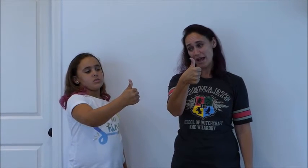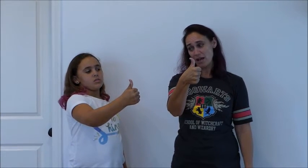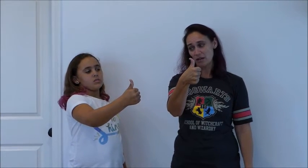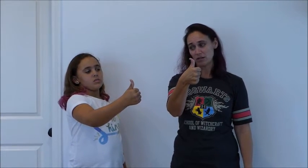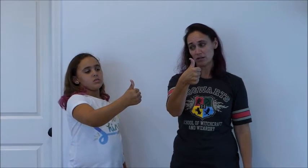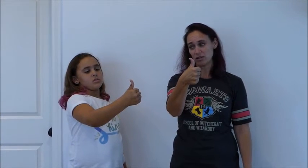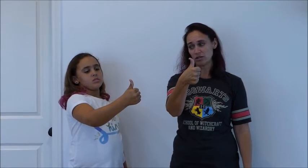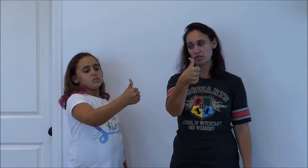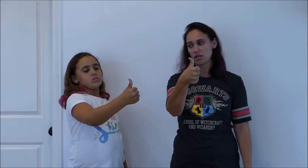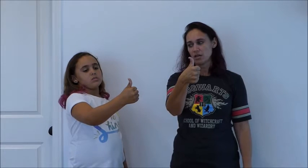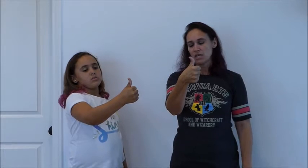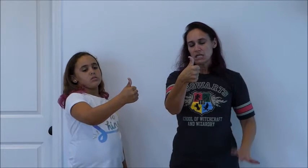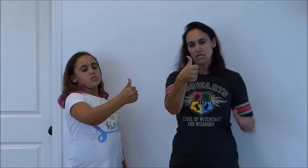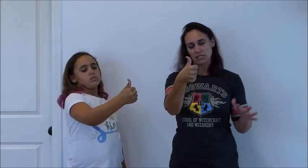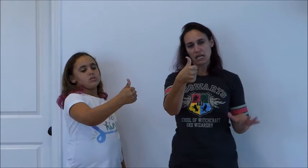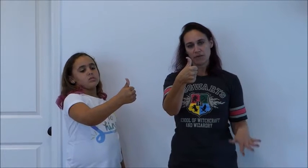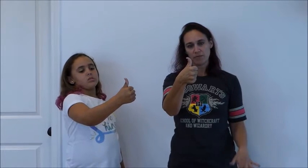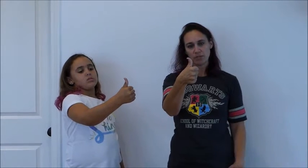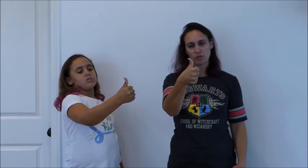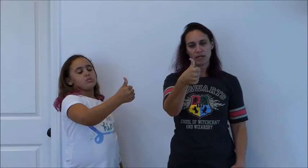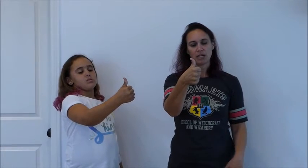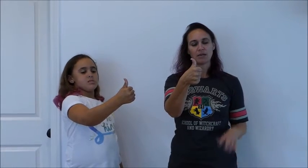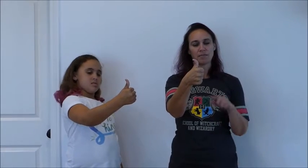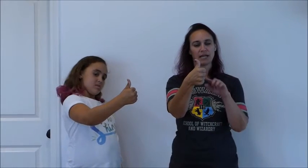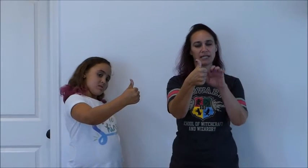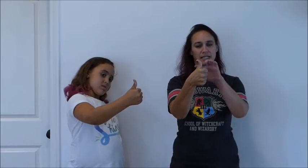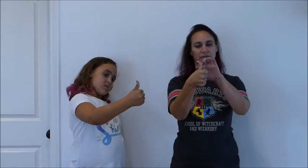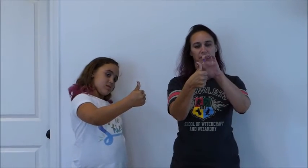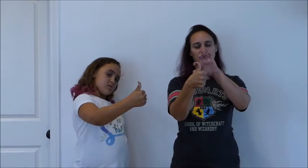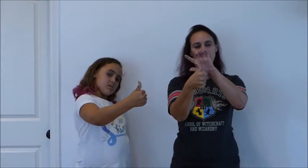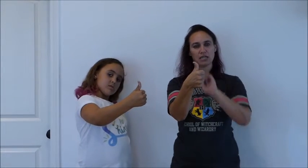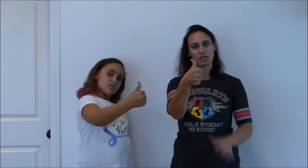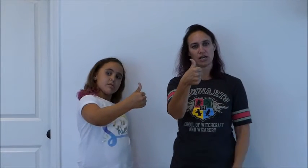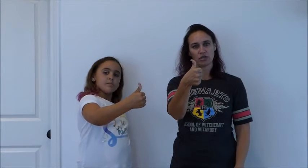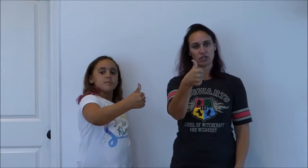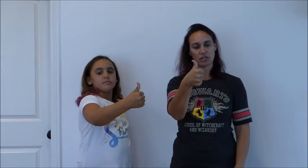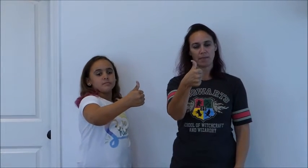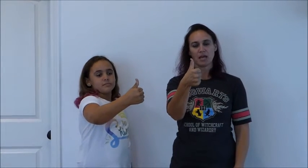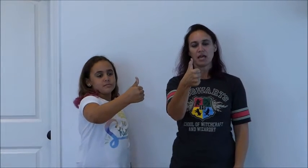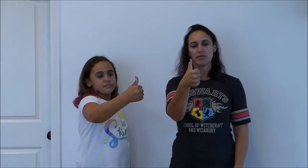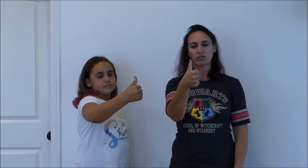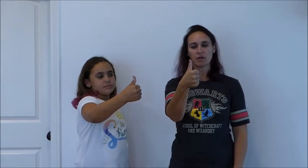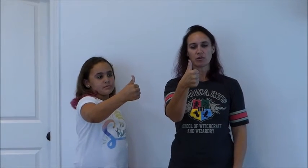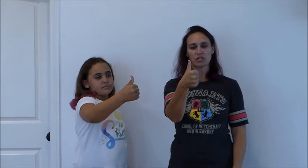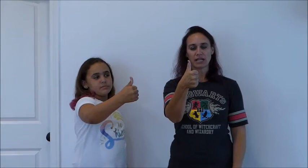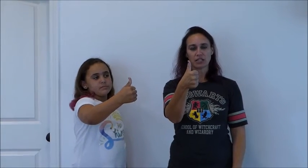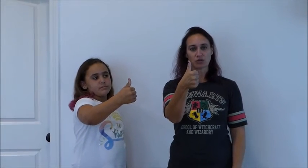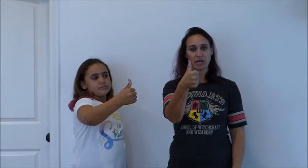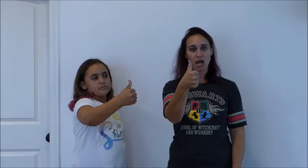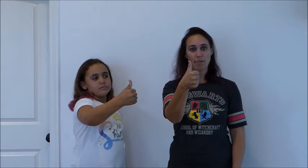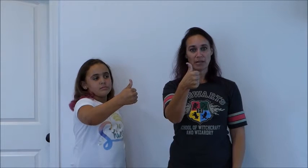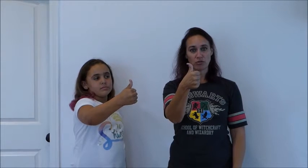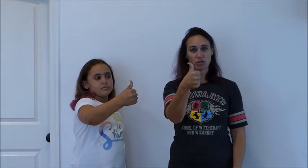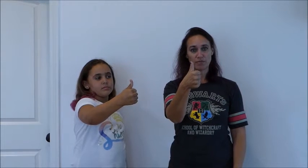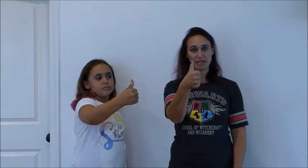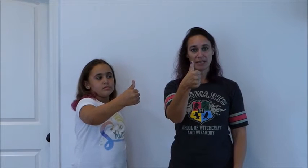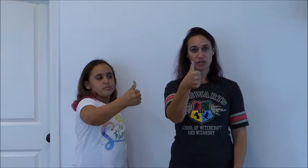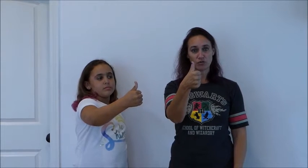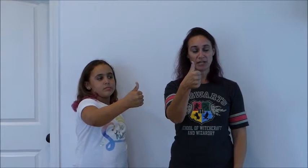on hers because it's kind of in between mine is definitely hitchhiker's thumb if your thumb were staying straight up and you couldn't bend that joint